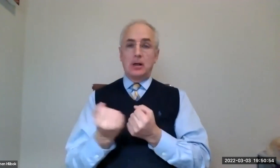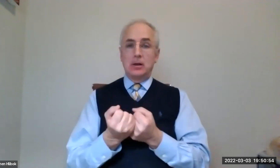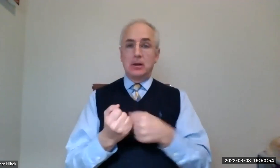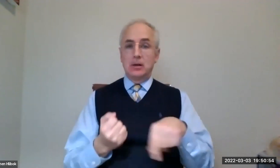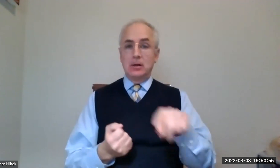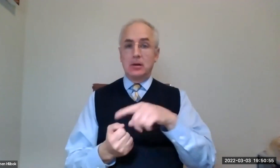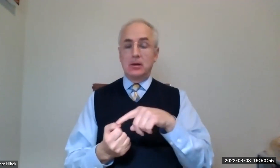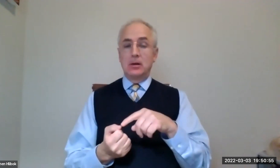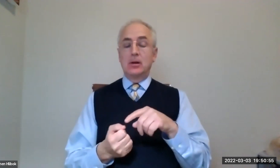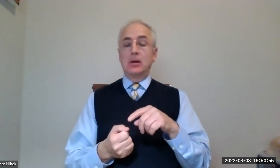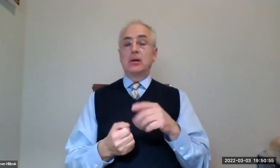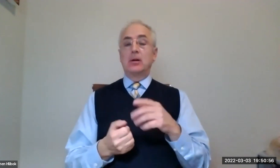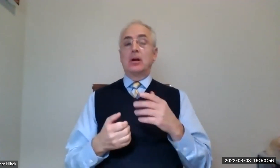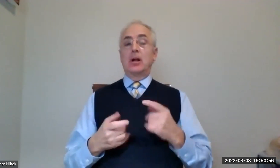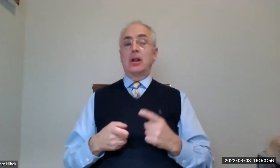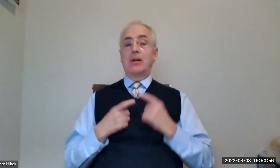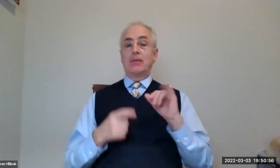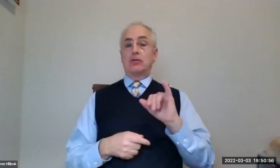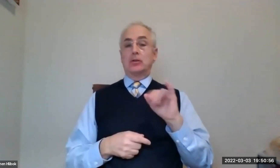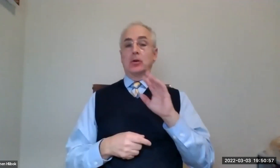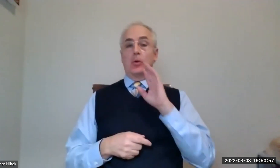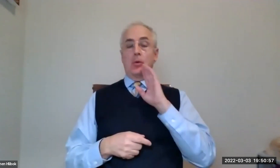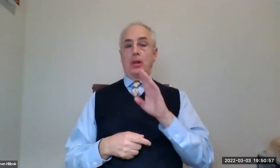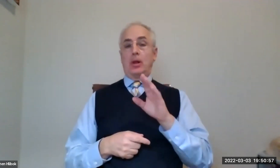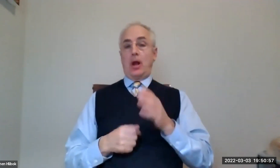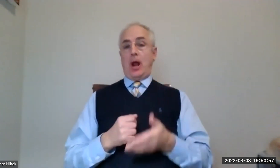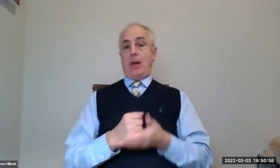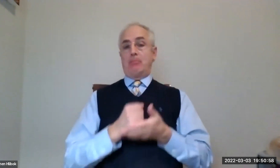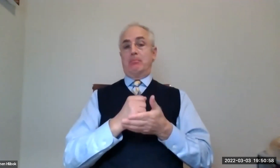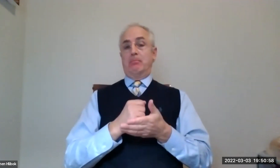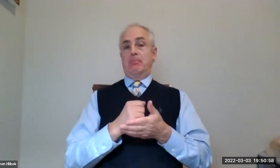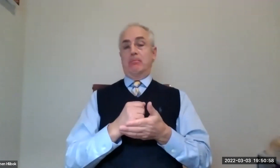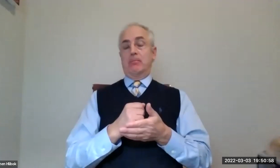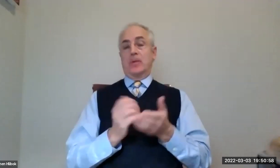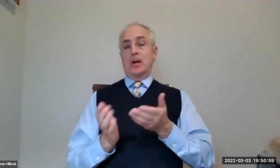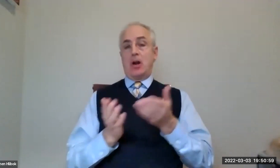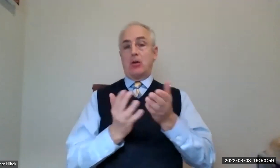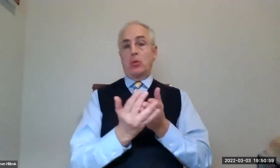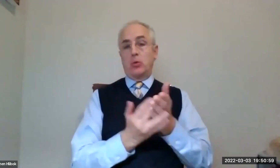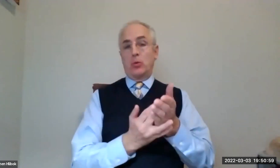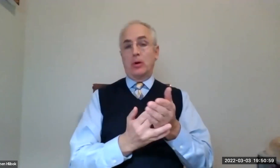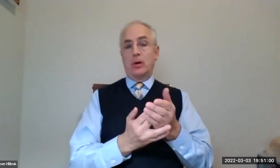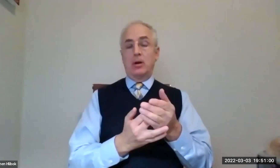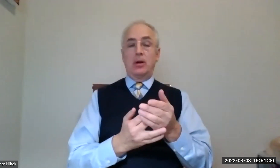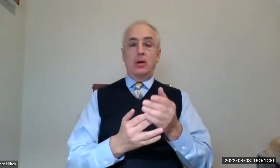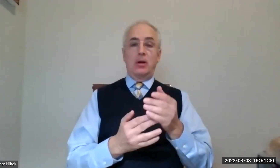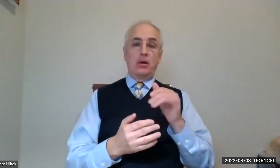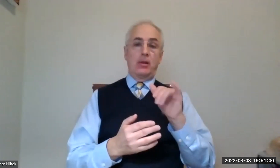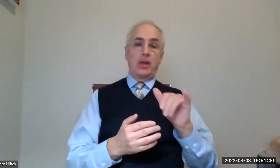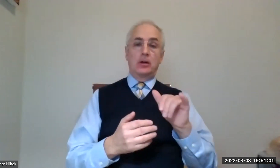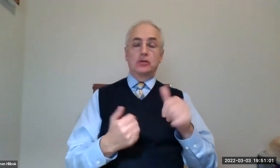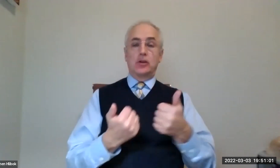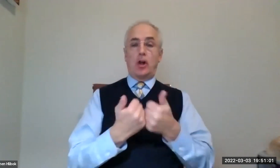that income, that person who earns the money is lost, life insurance will help them carry through